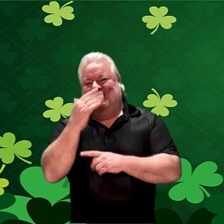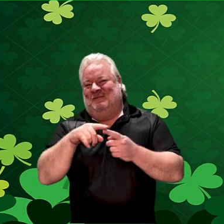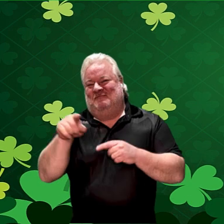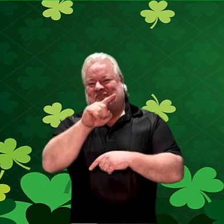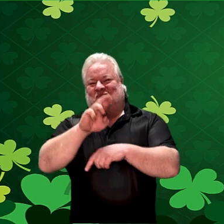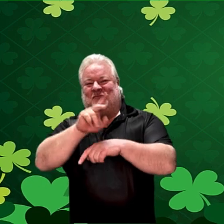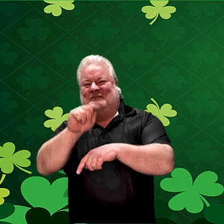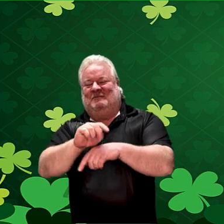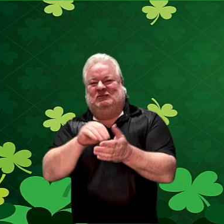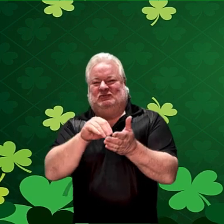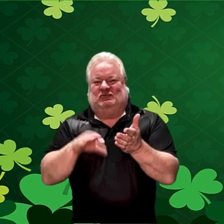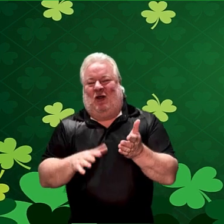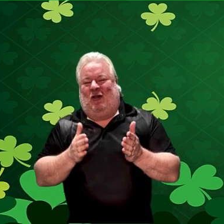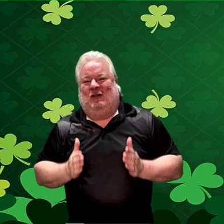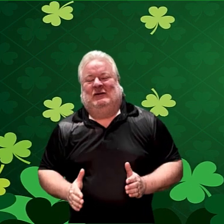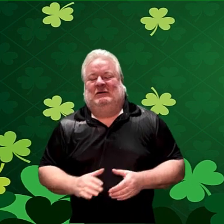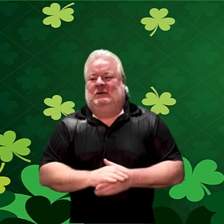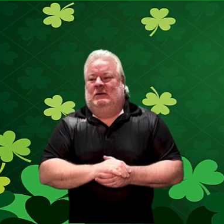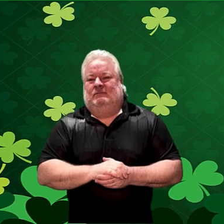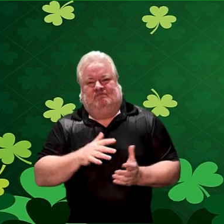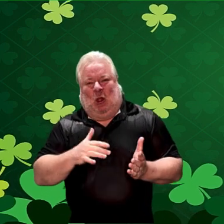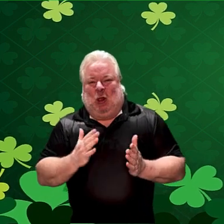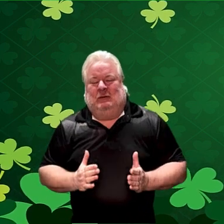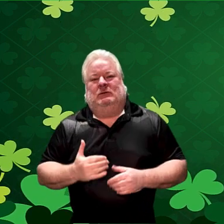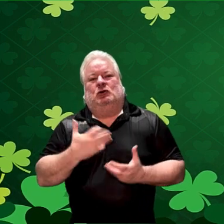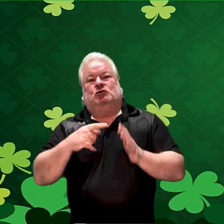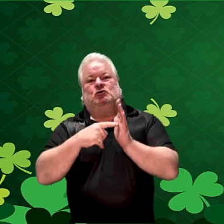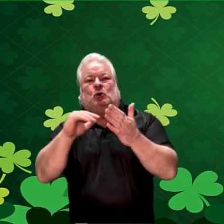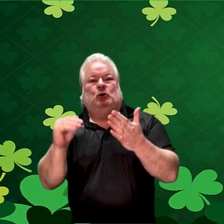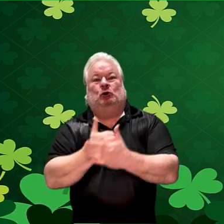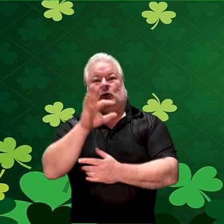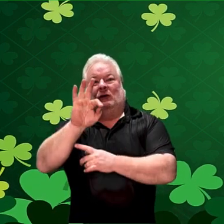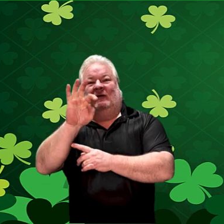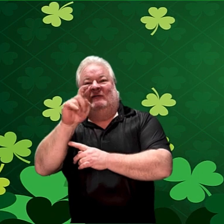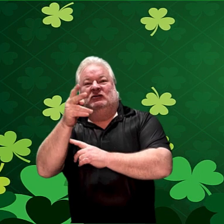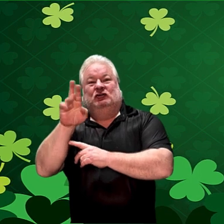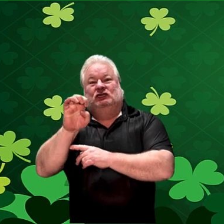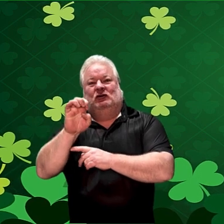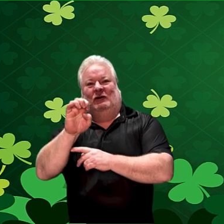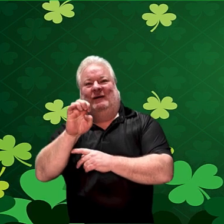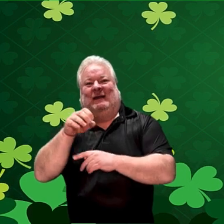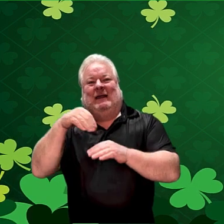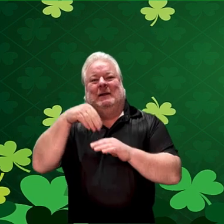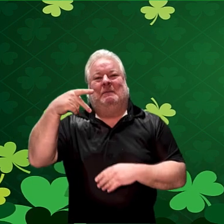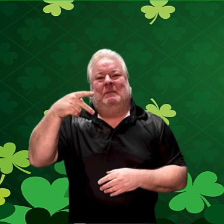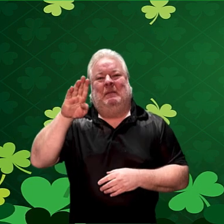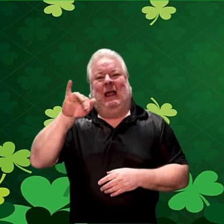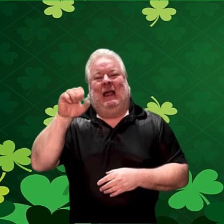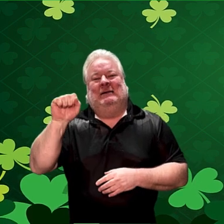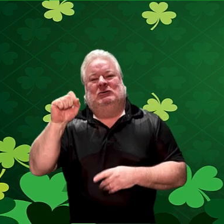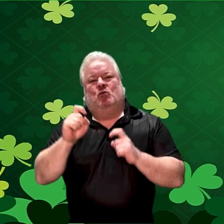Good morning, Raymond Temple Scholars. Today, I want to show you a new feature in our PBIS